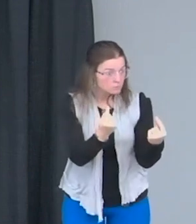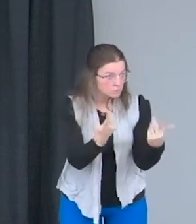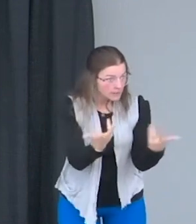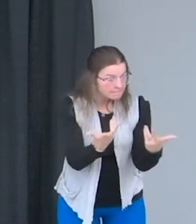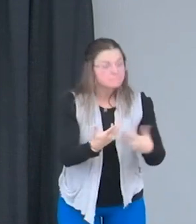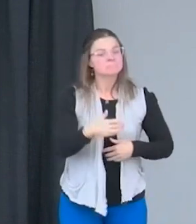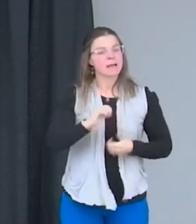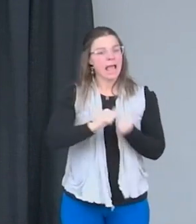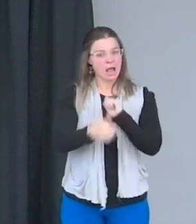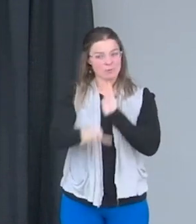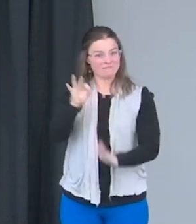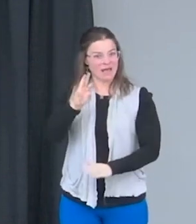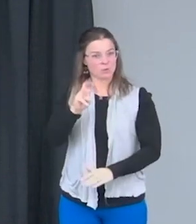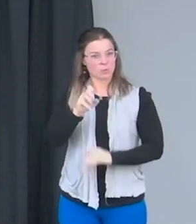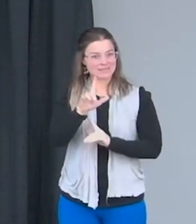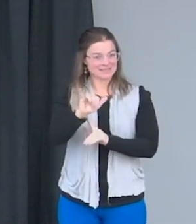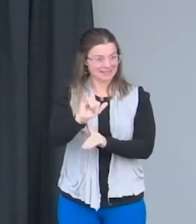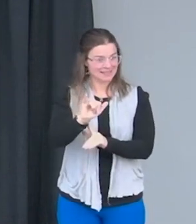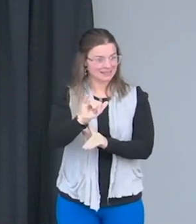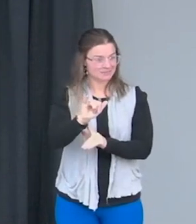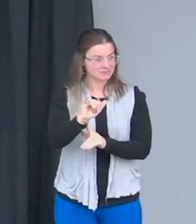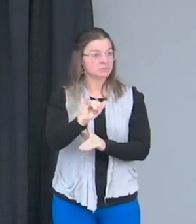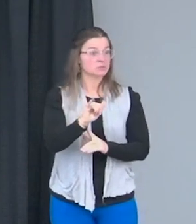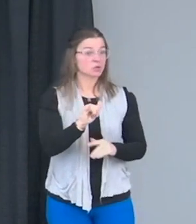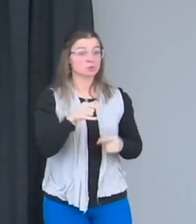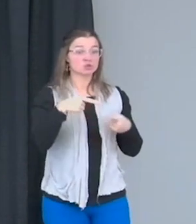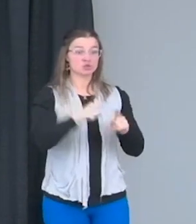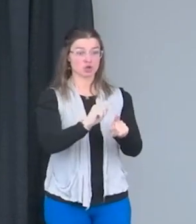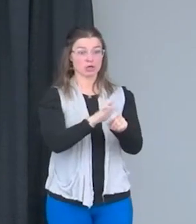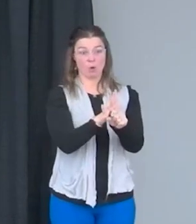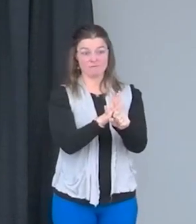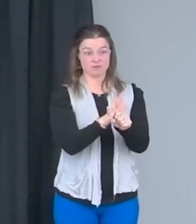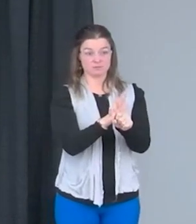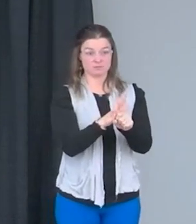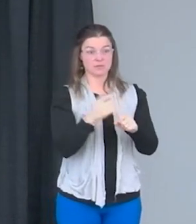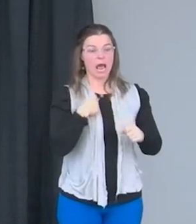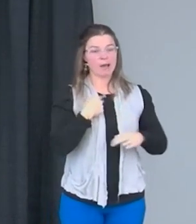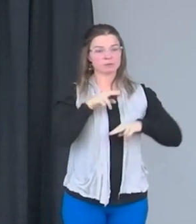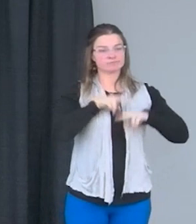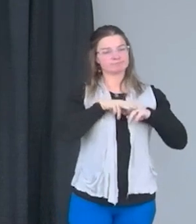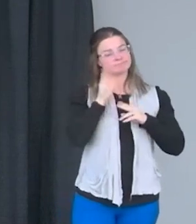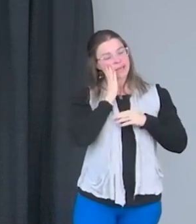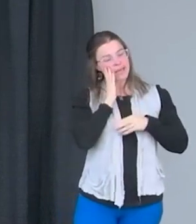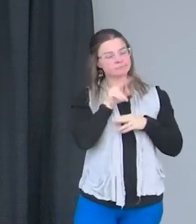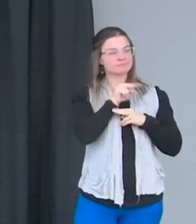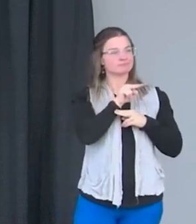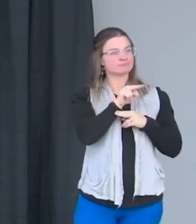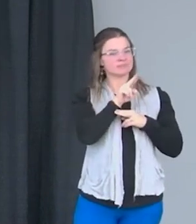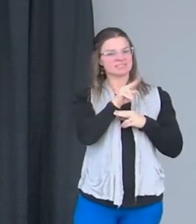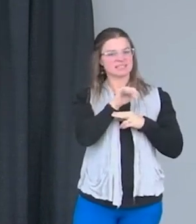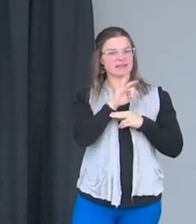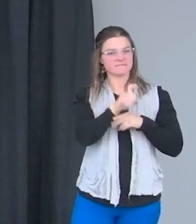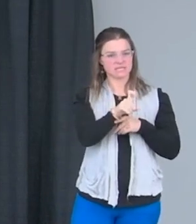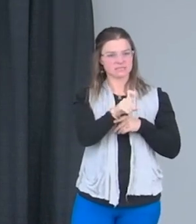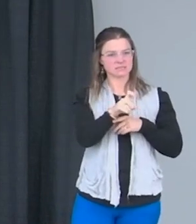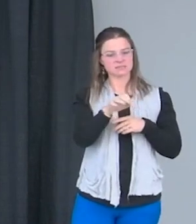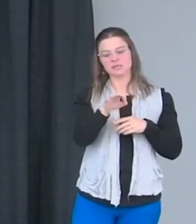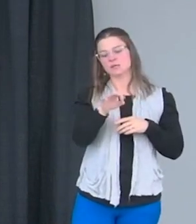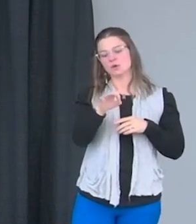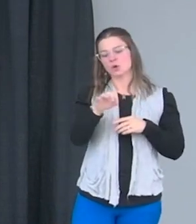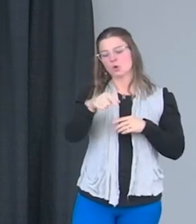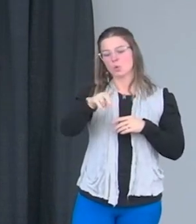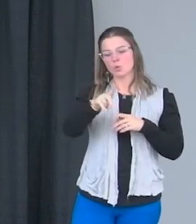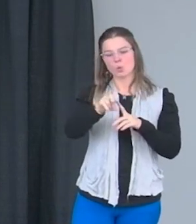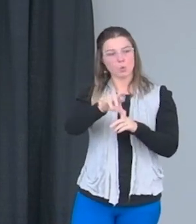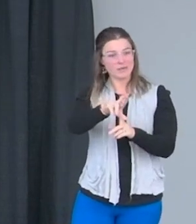It was during the pandemic and I was streaming a lot of Netflix from my bed and Queer Eye was the show that I was binging and I